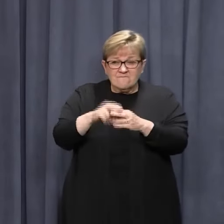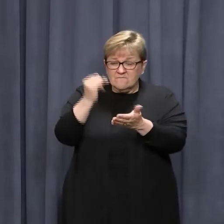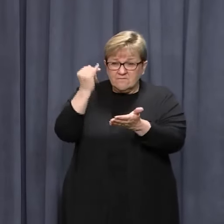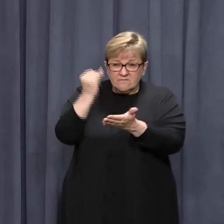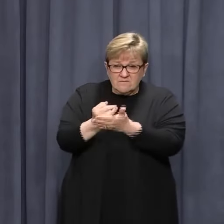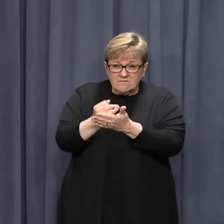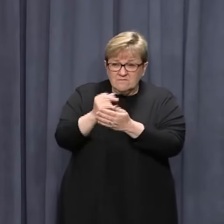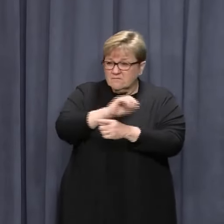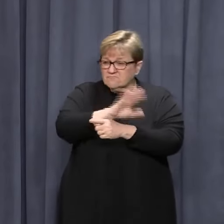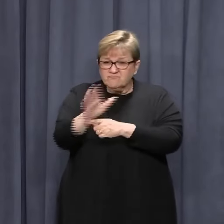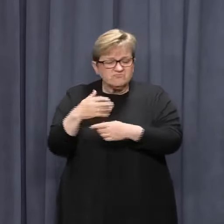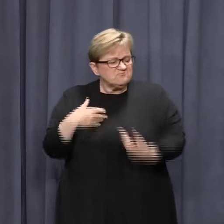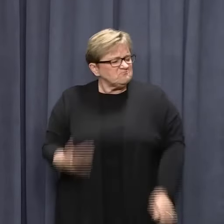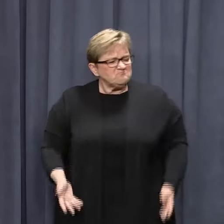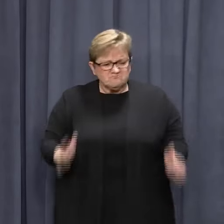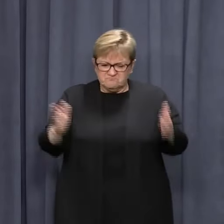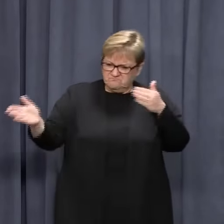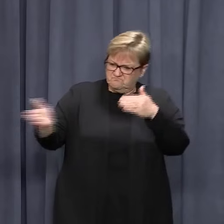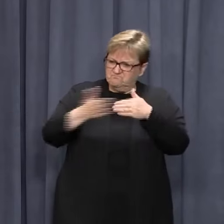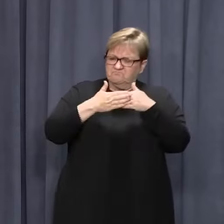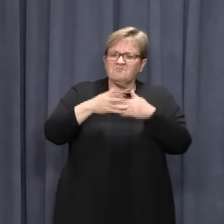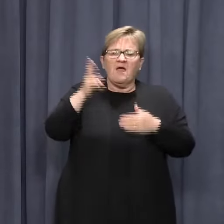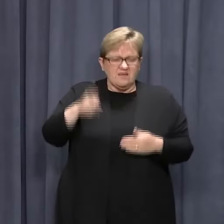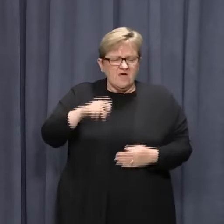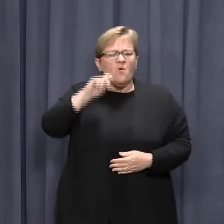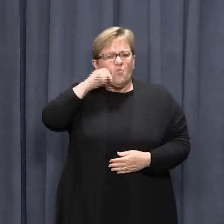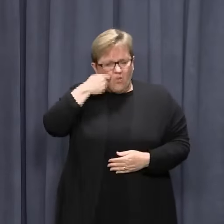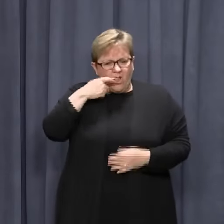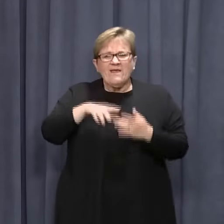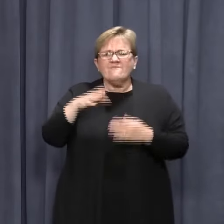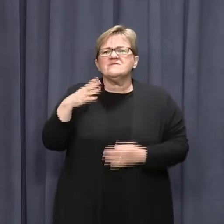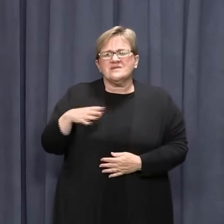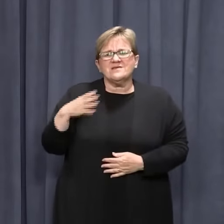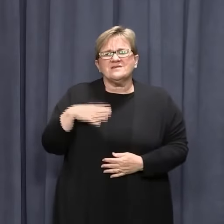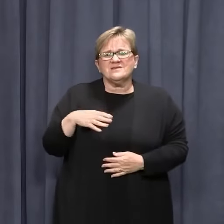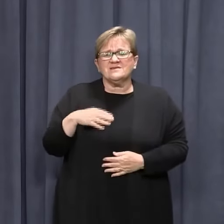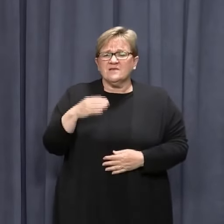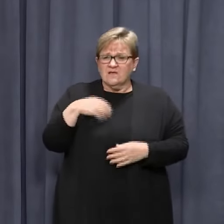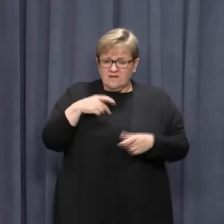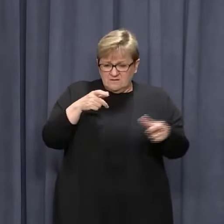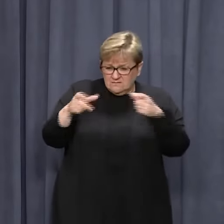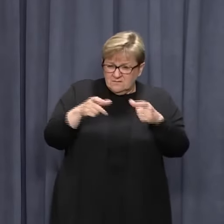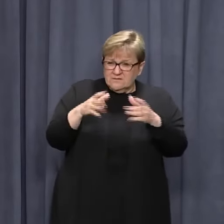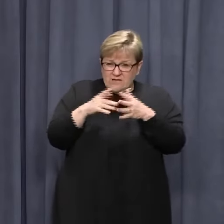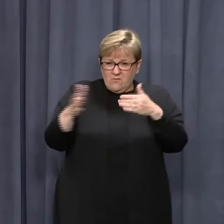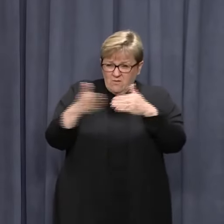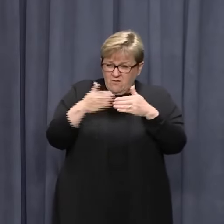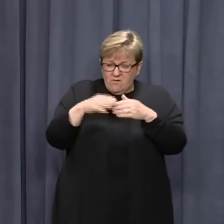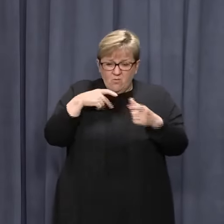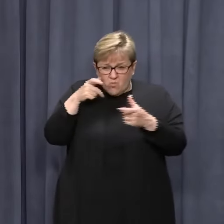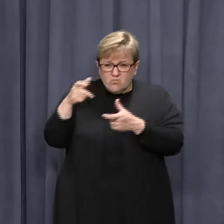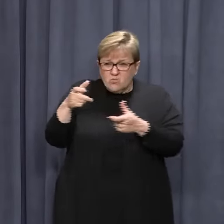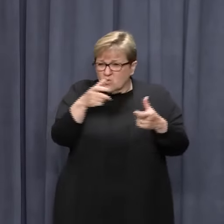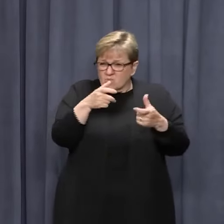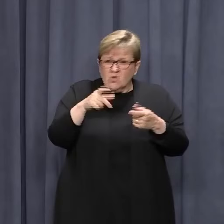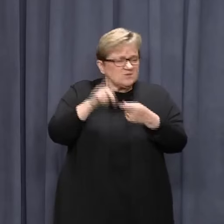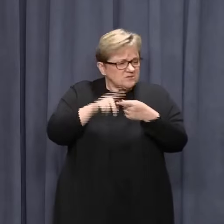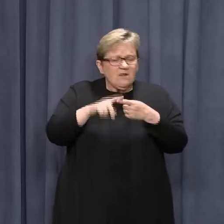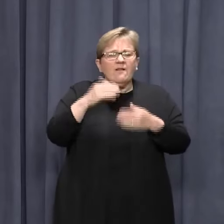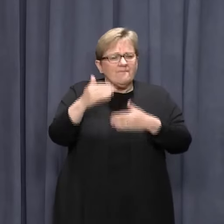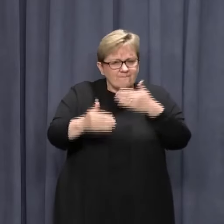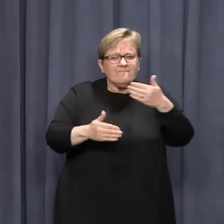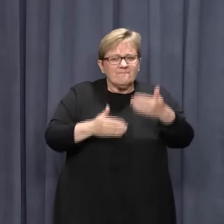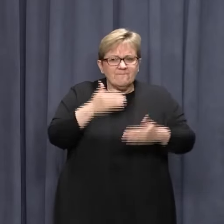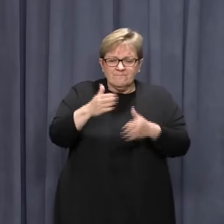back the hard border if that is what is required. Our border controls have always and will continue to be in place